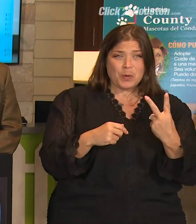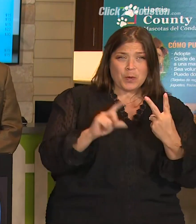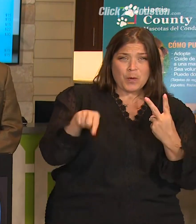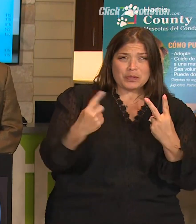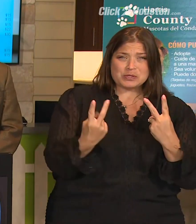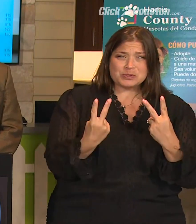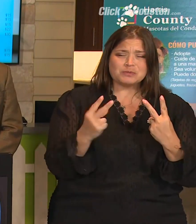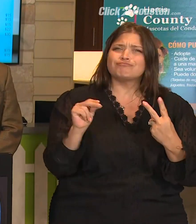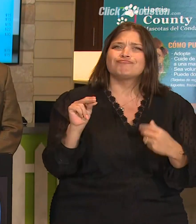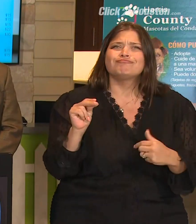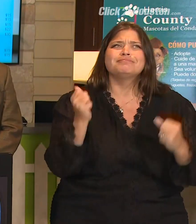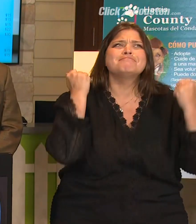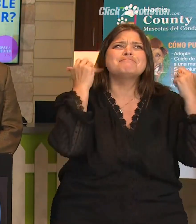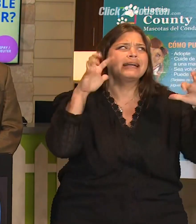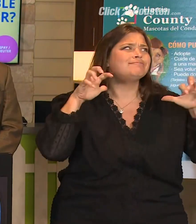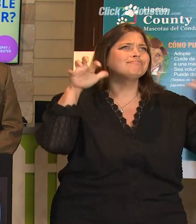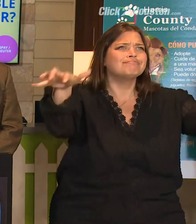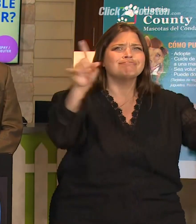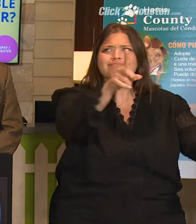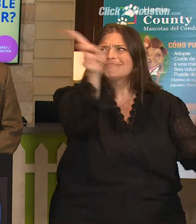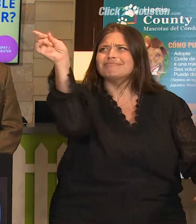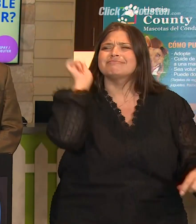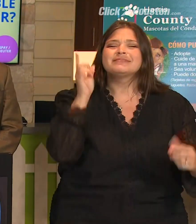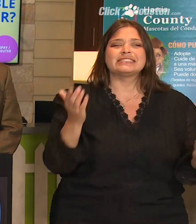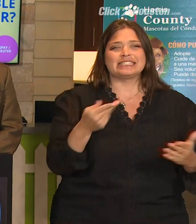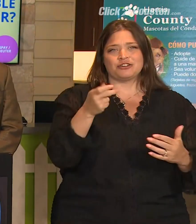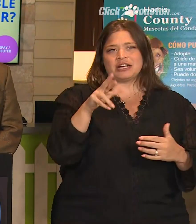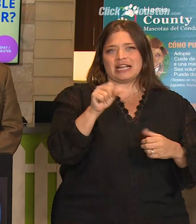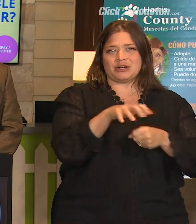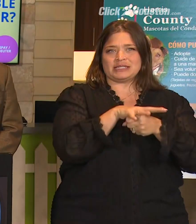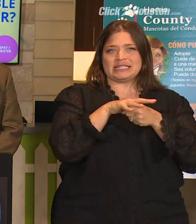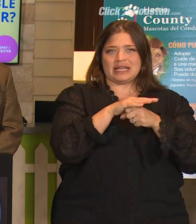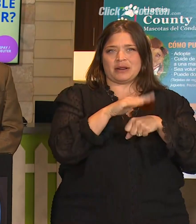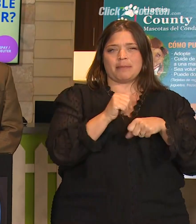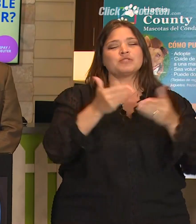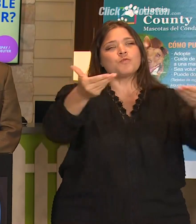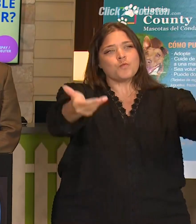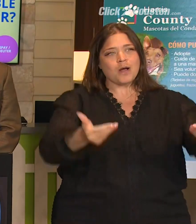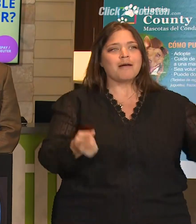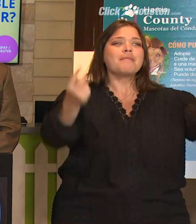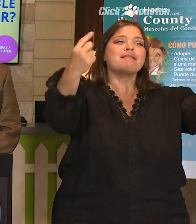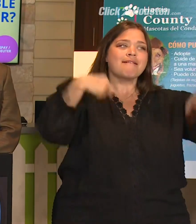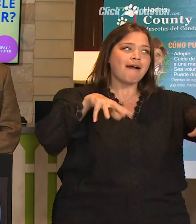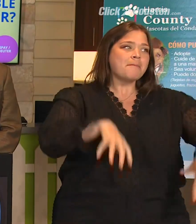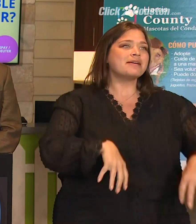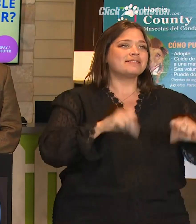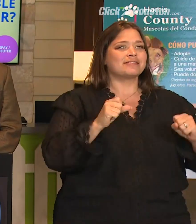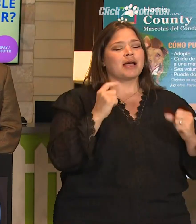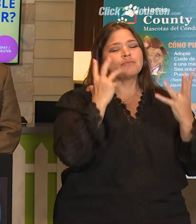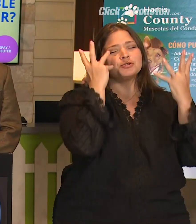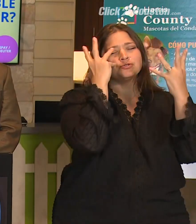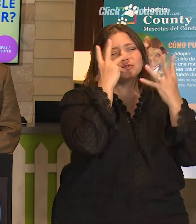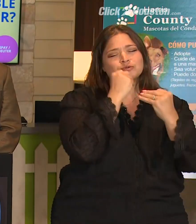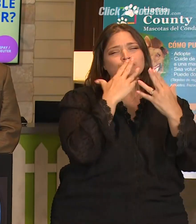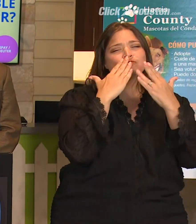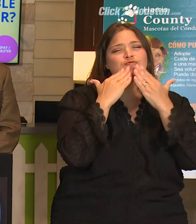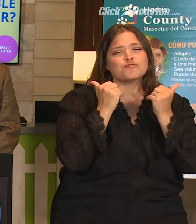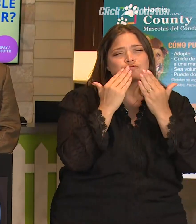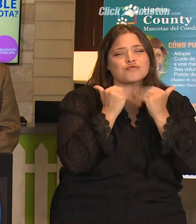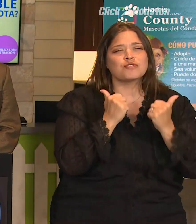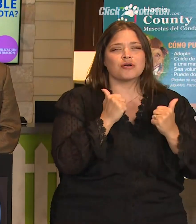Harris County Pets. And we welcome you to come and adopt these adorable furry friends.